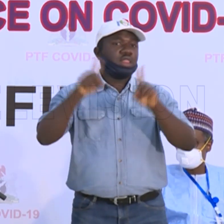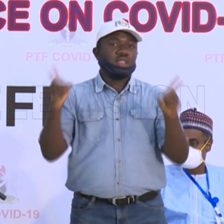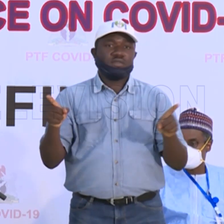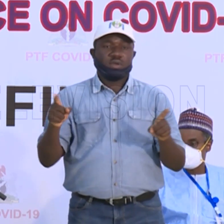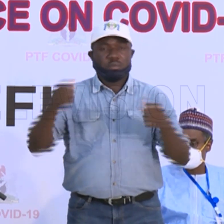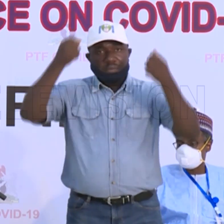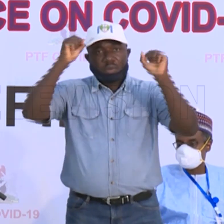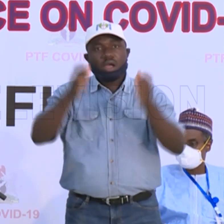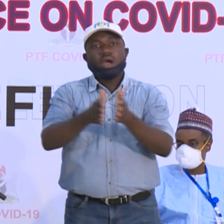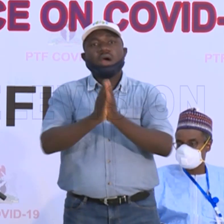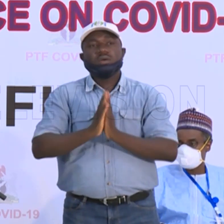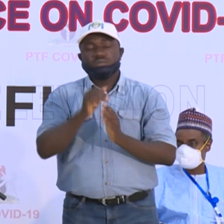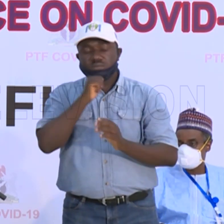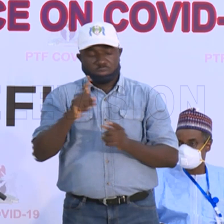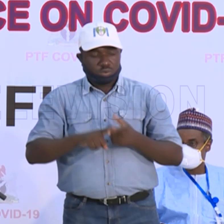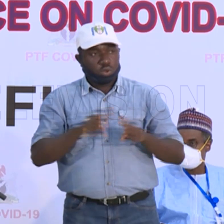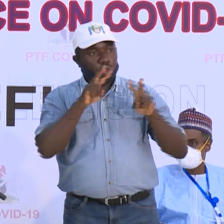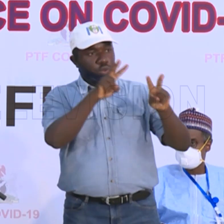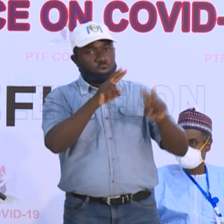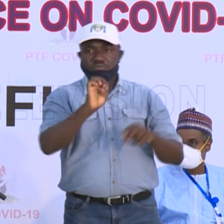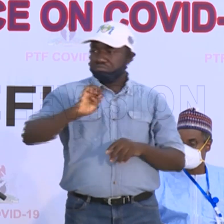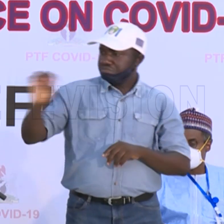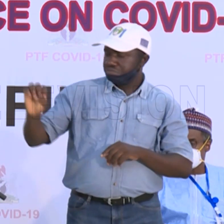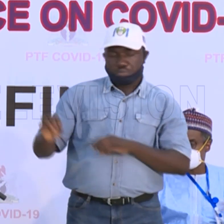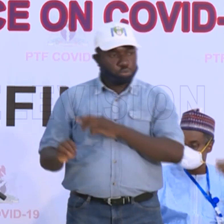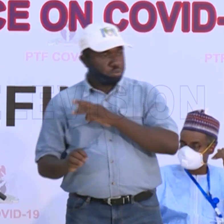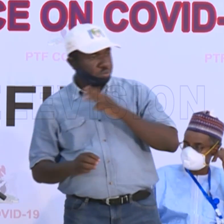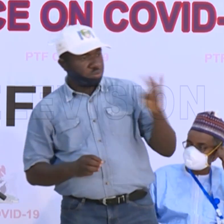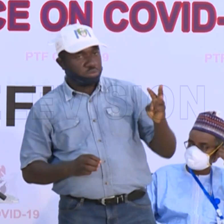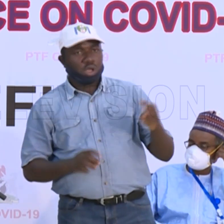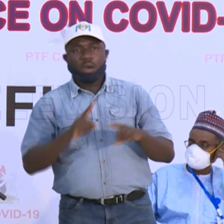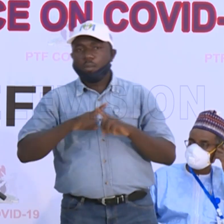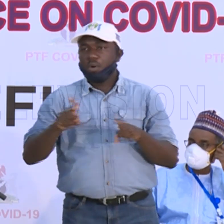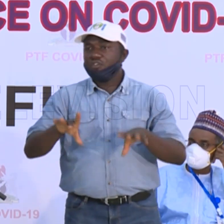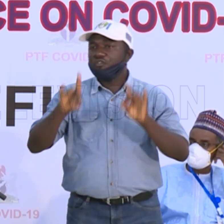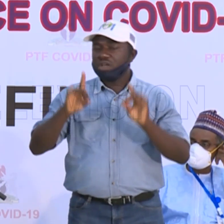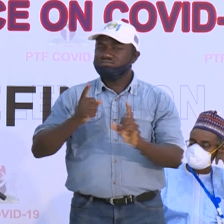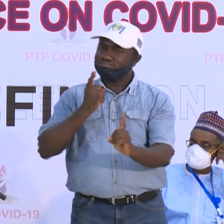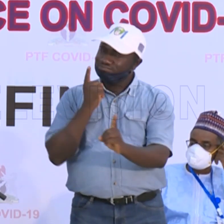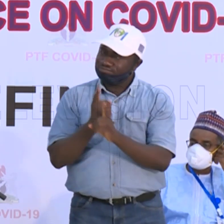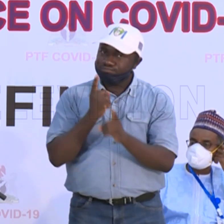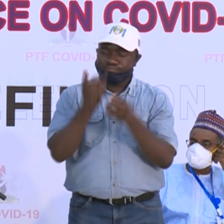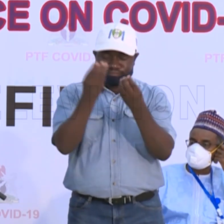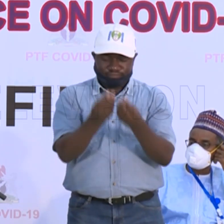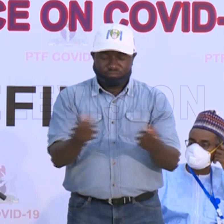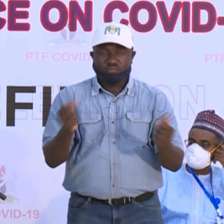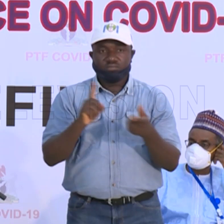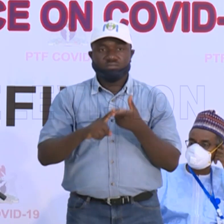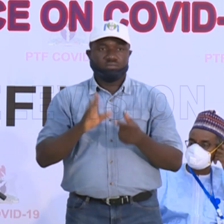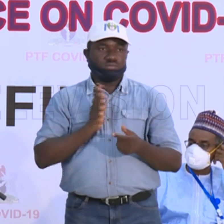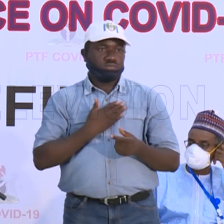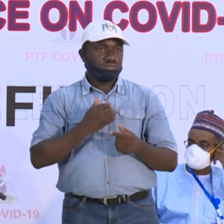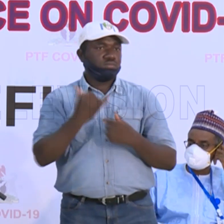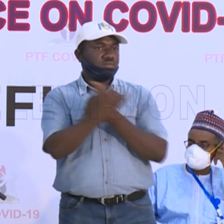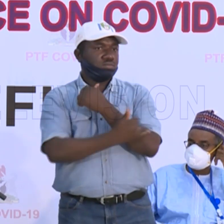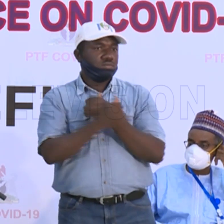asked us not to look east or west, but to find the right solutions for our country, considering the